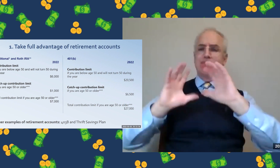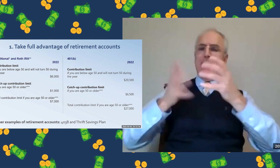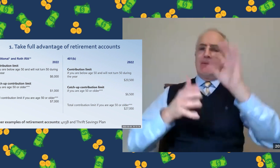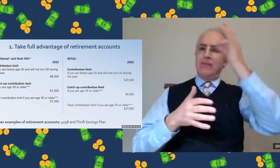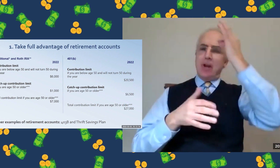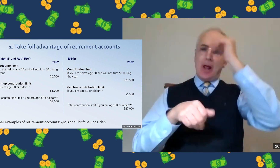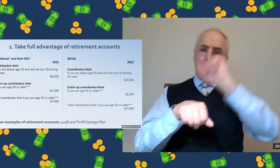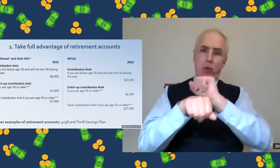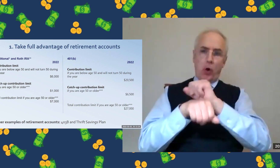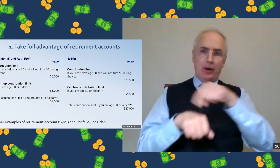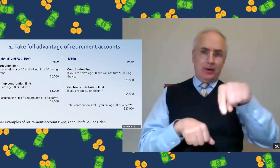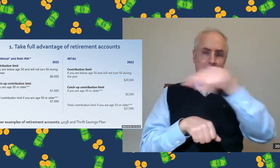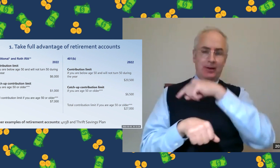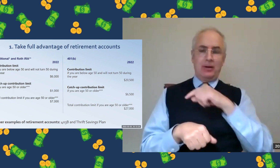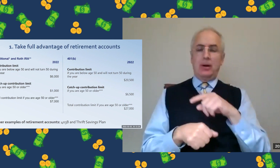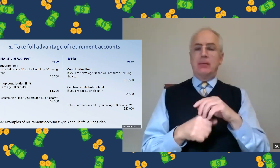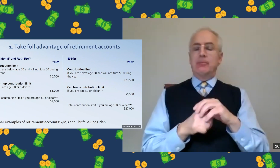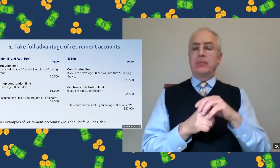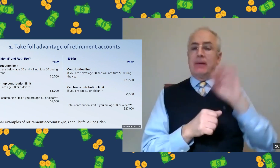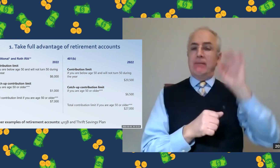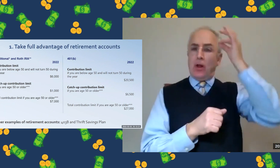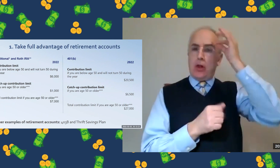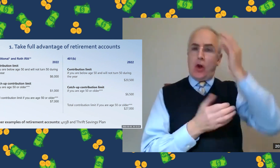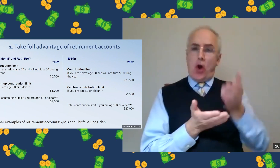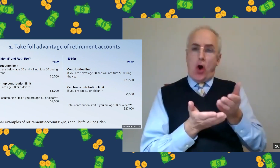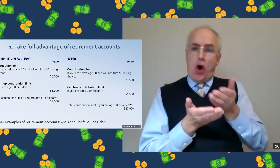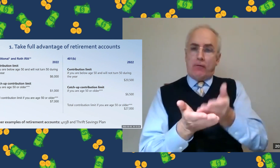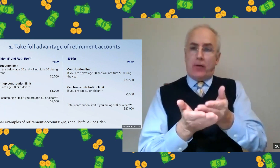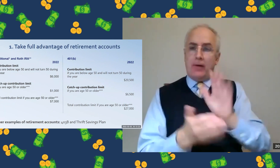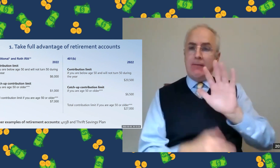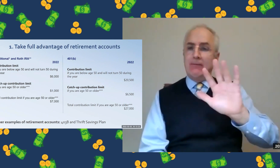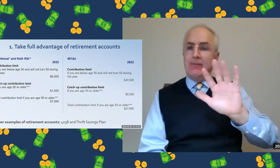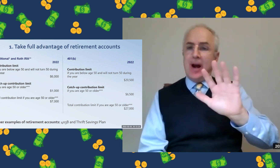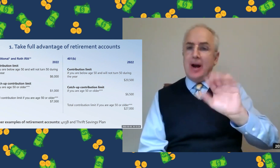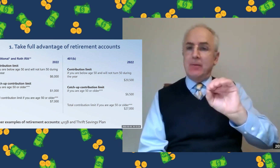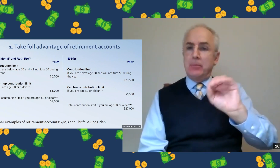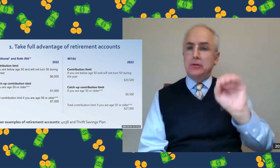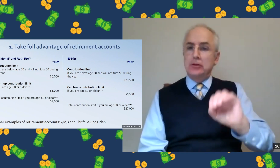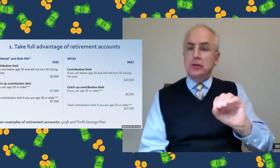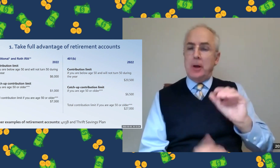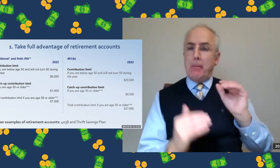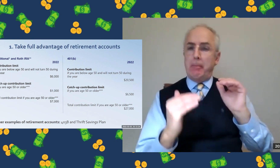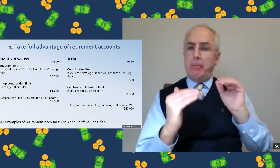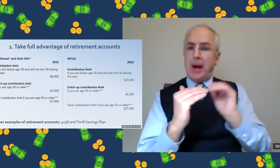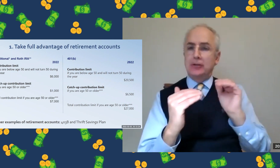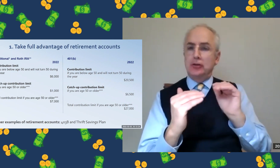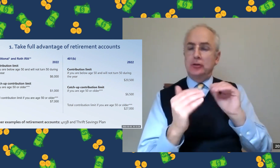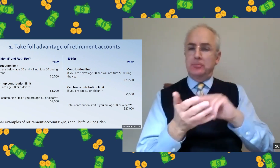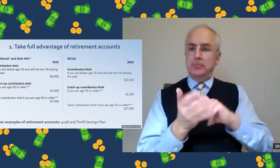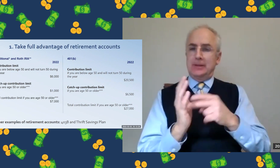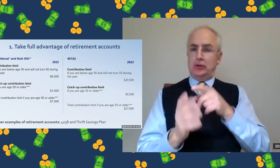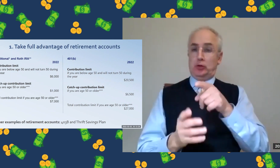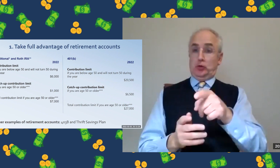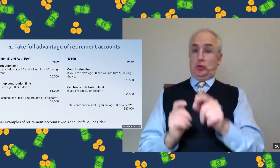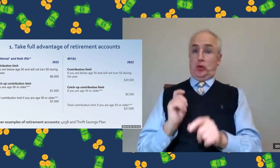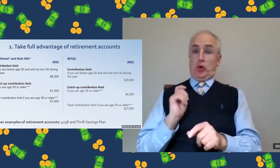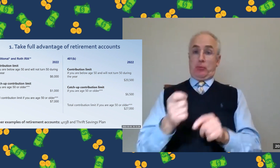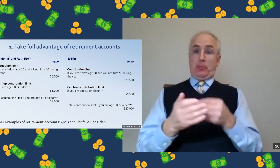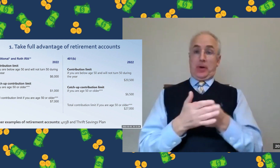which is also called a TSP. That's only for federal employees. And for federal employees, they offer a 5